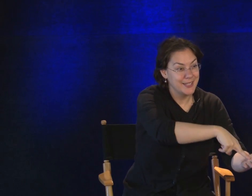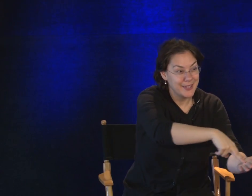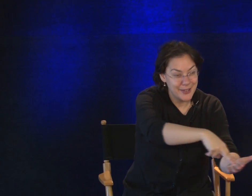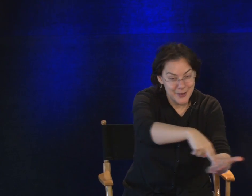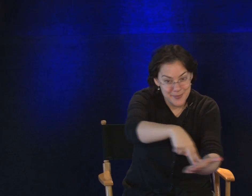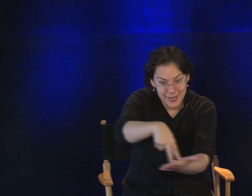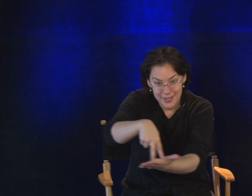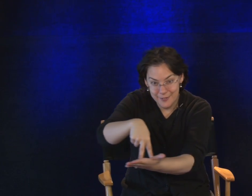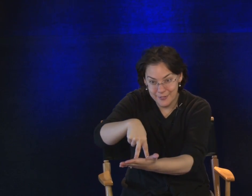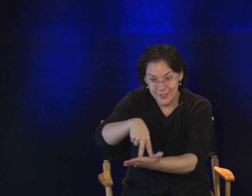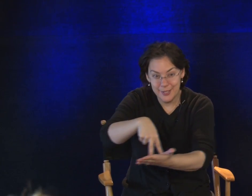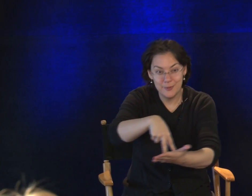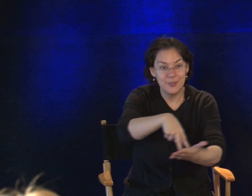up everyone.